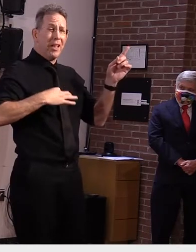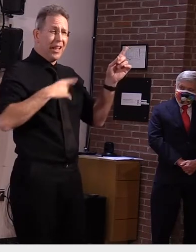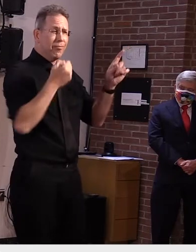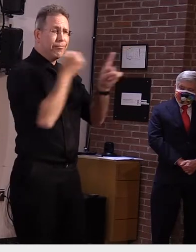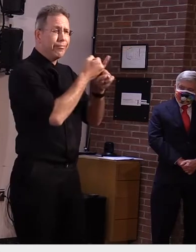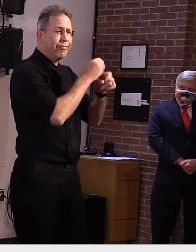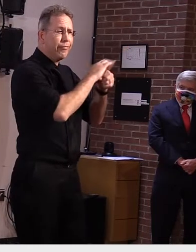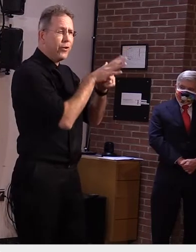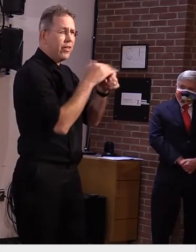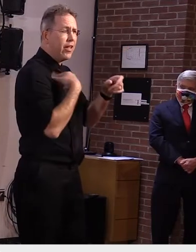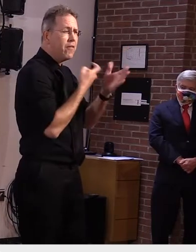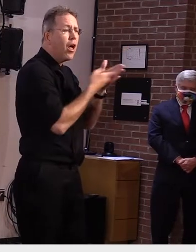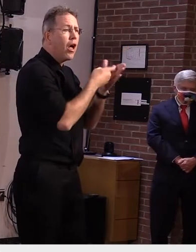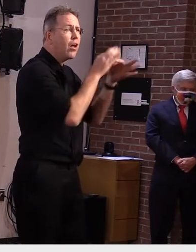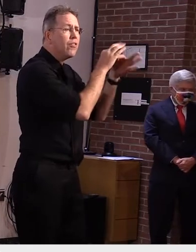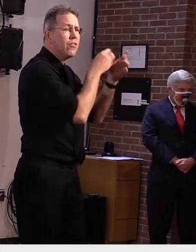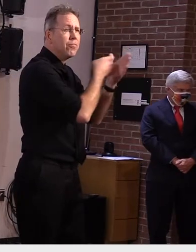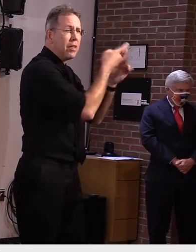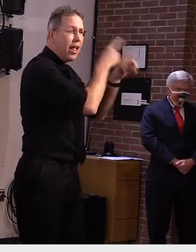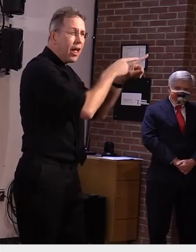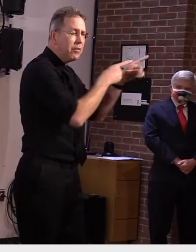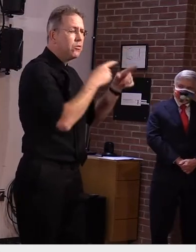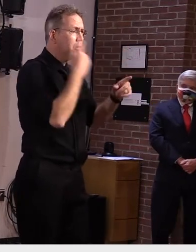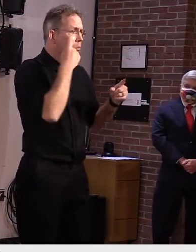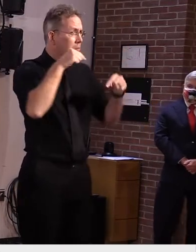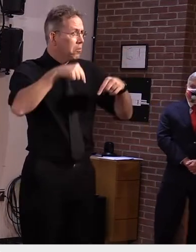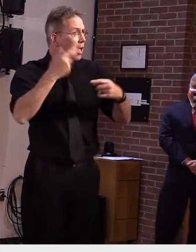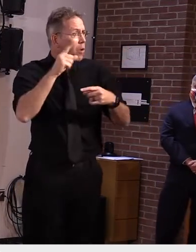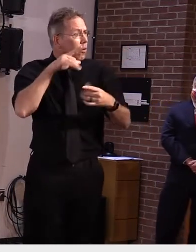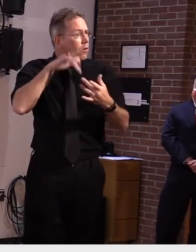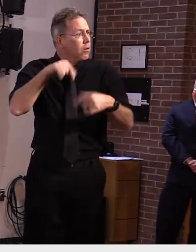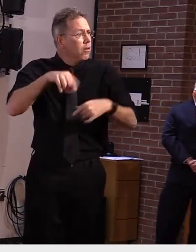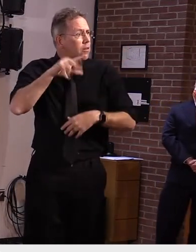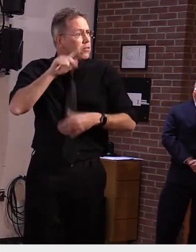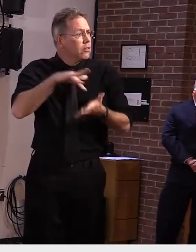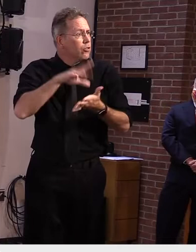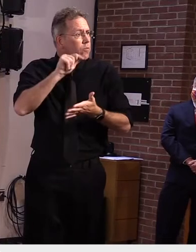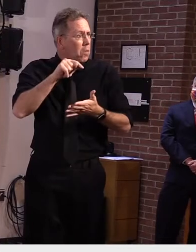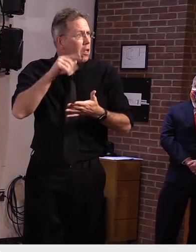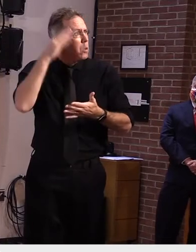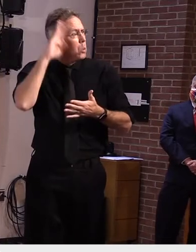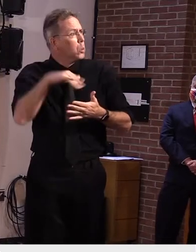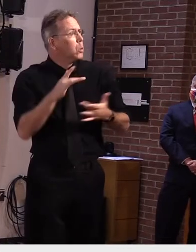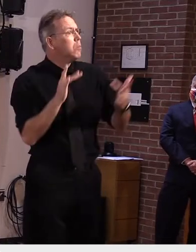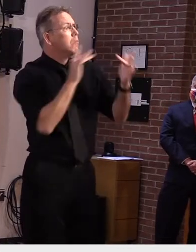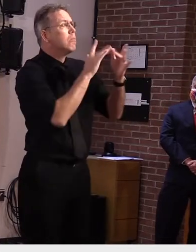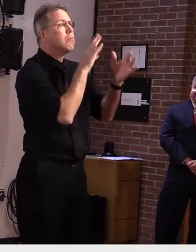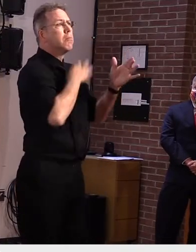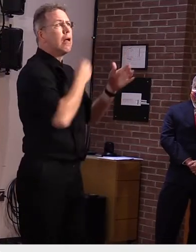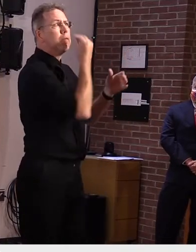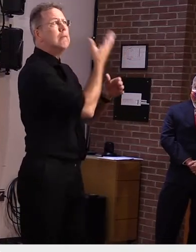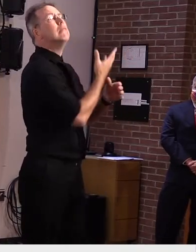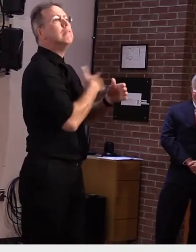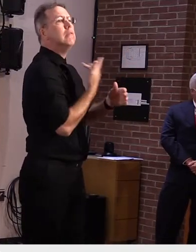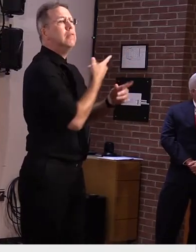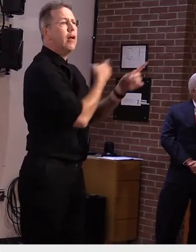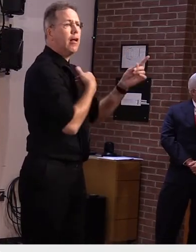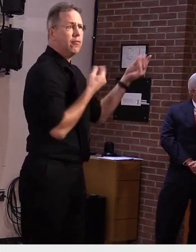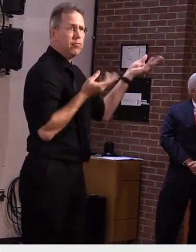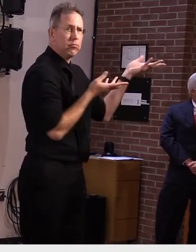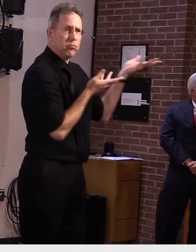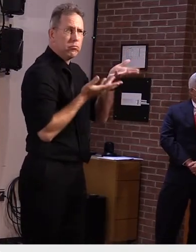involved in any known breaks in other states? I think the EPI team is looking into that,